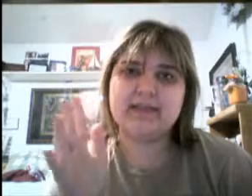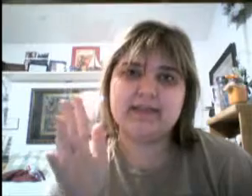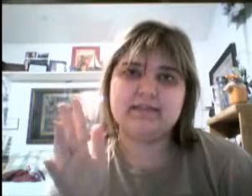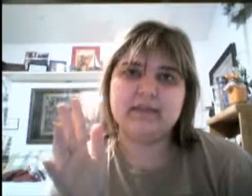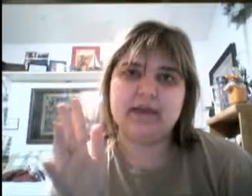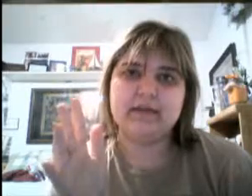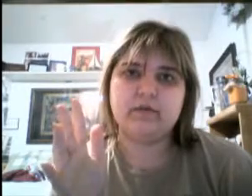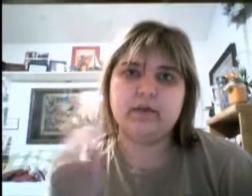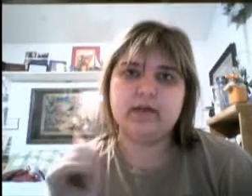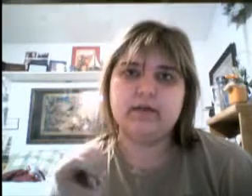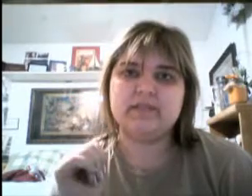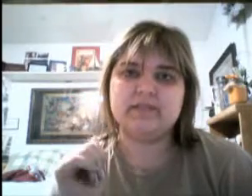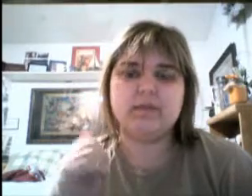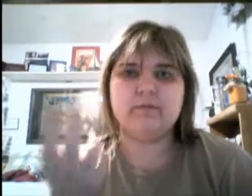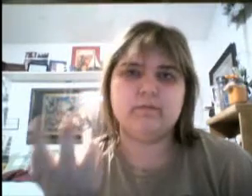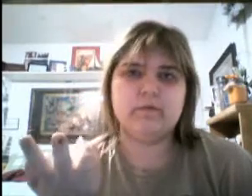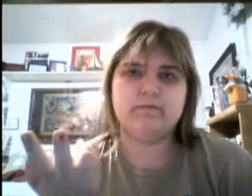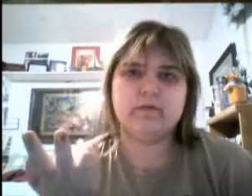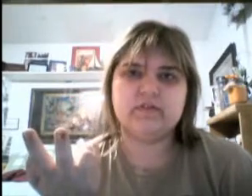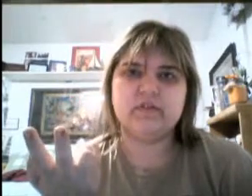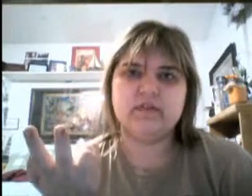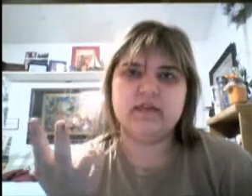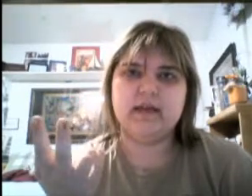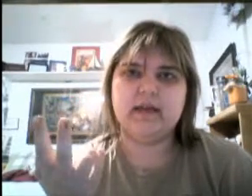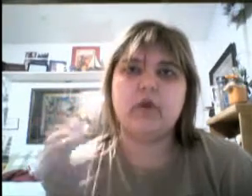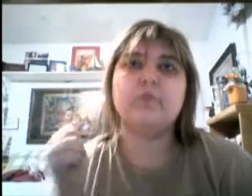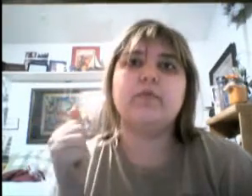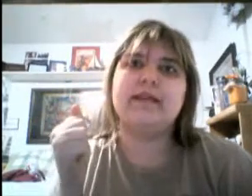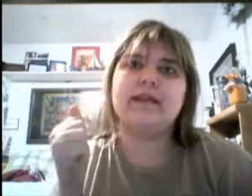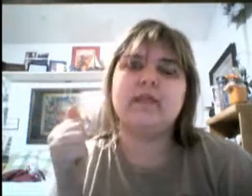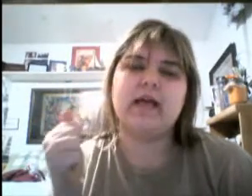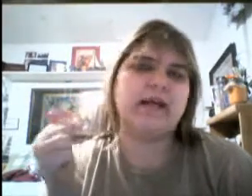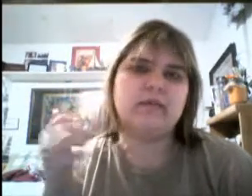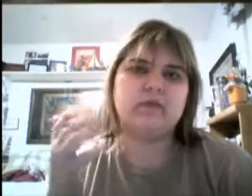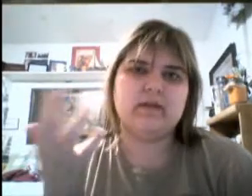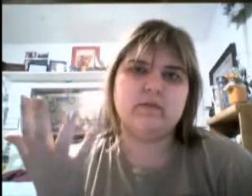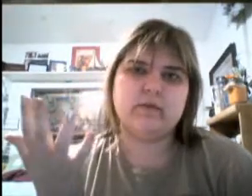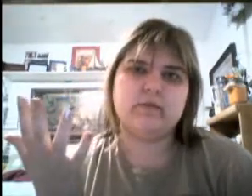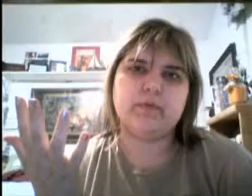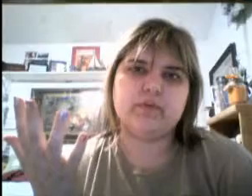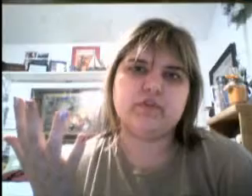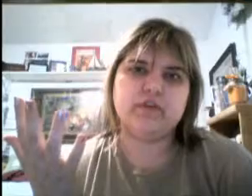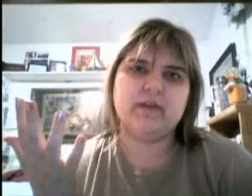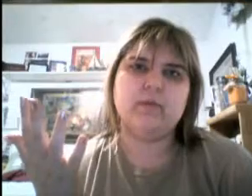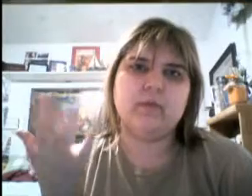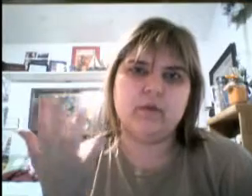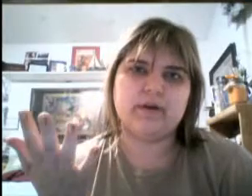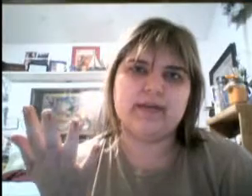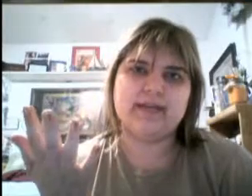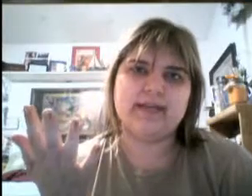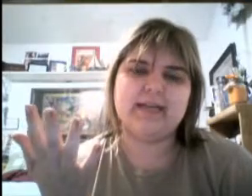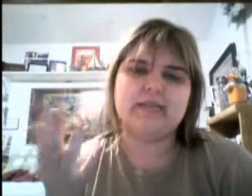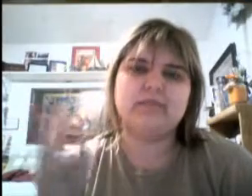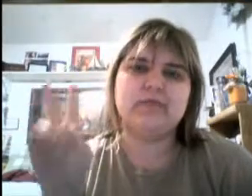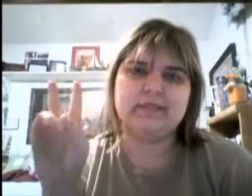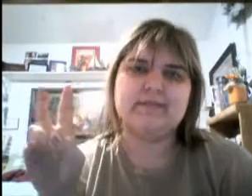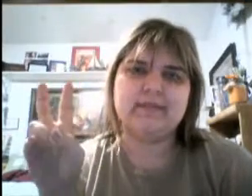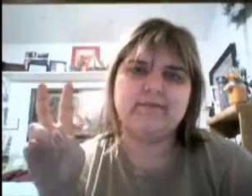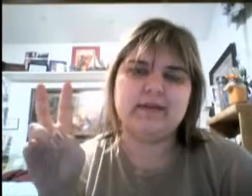get into the panel. Since we were the first two in the Hope You Get In line, we were pretty sure that we were going to get in. It just wasn't definite.